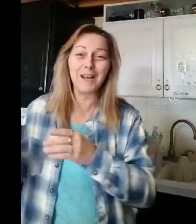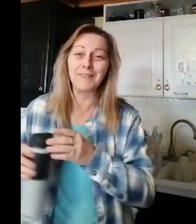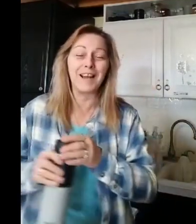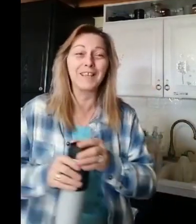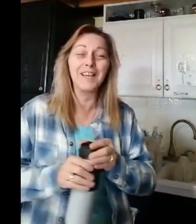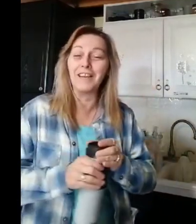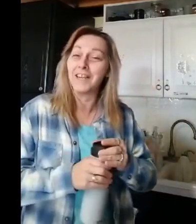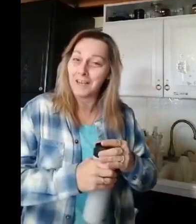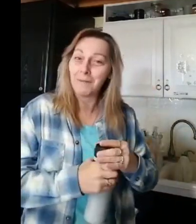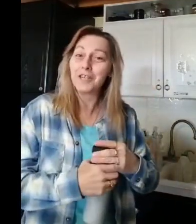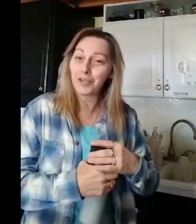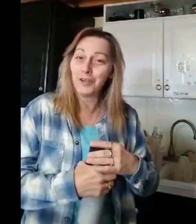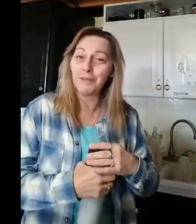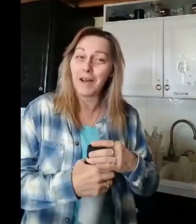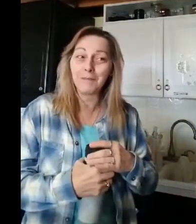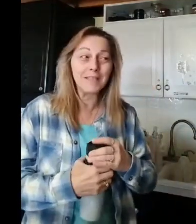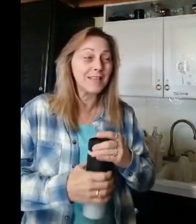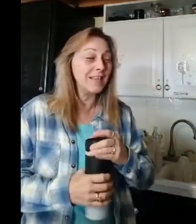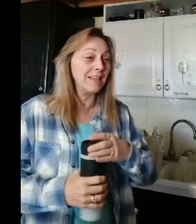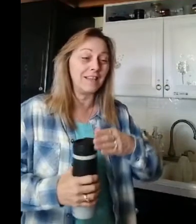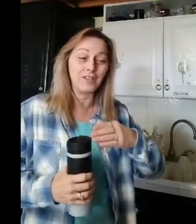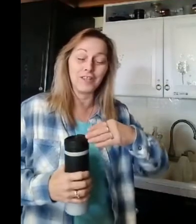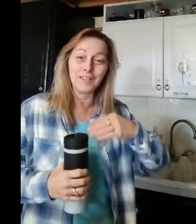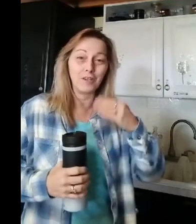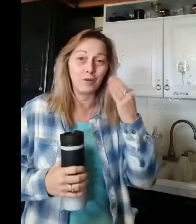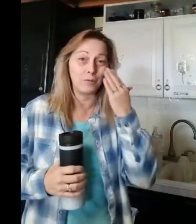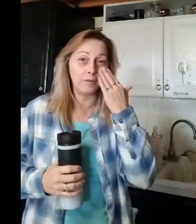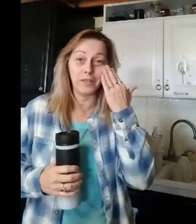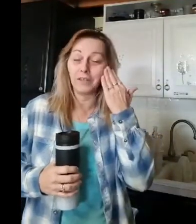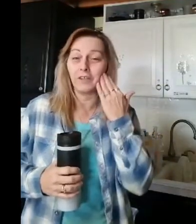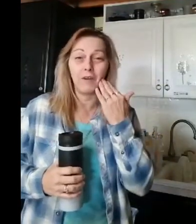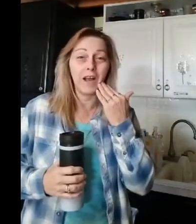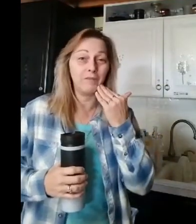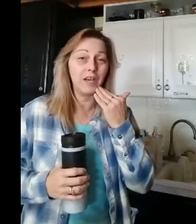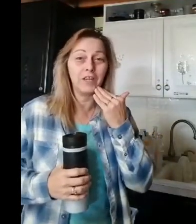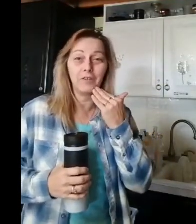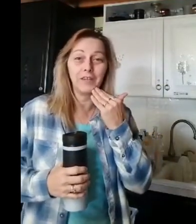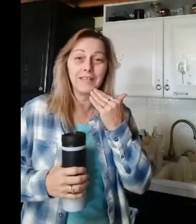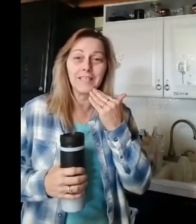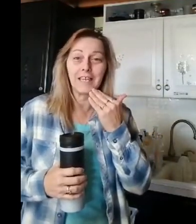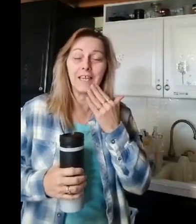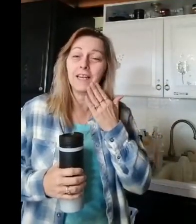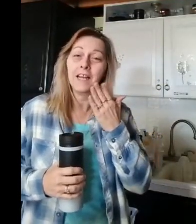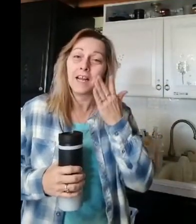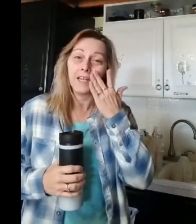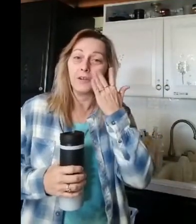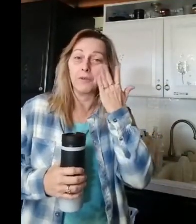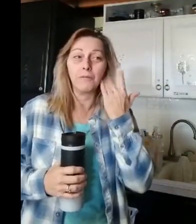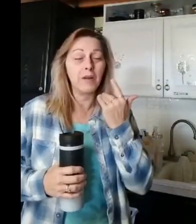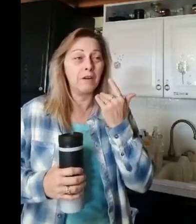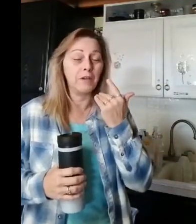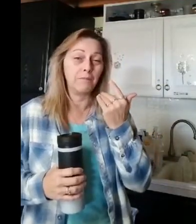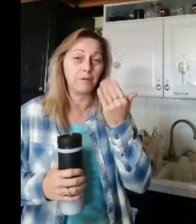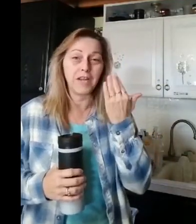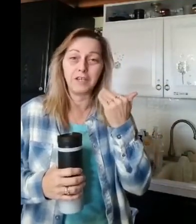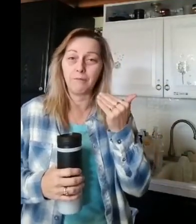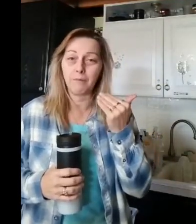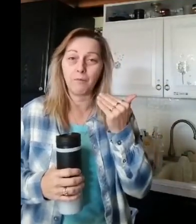and I love it. But it's true. Vitamin C, it just, you'll have younger looking skin. It'll protect you from free